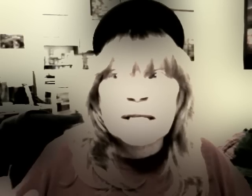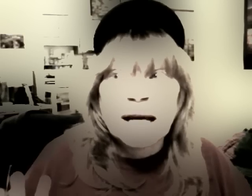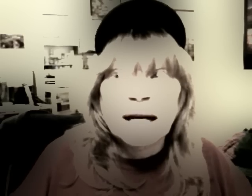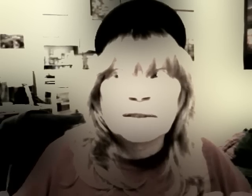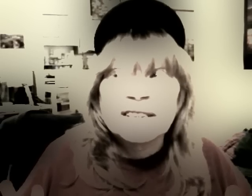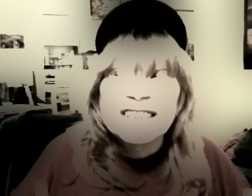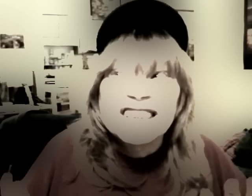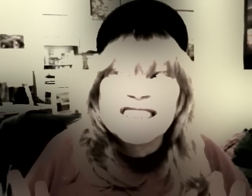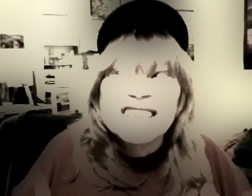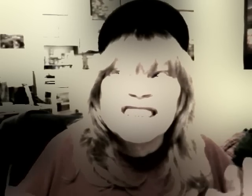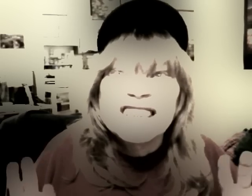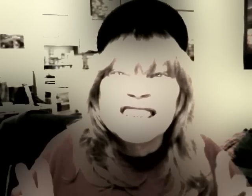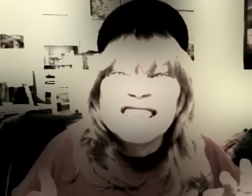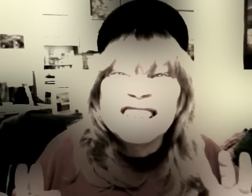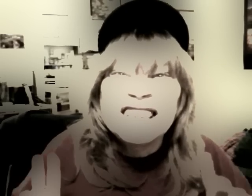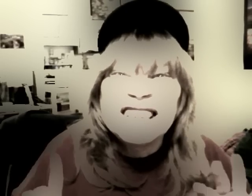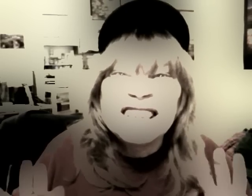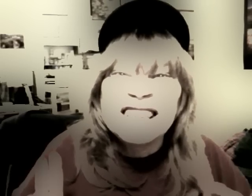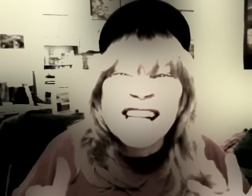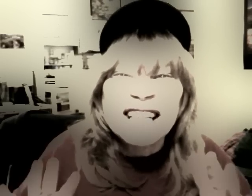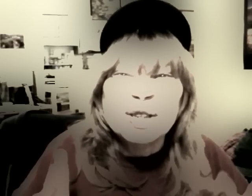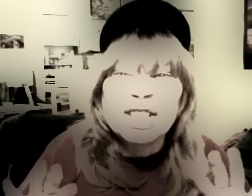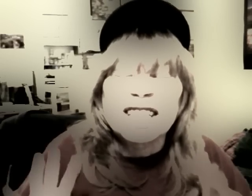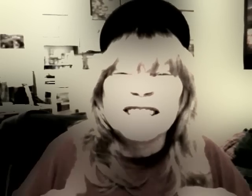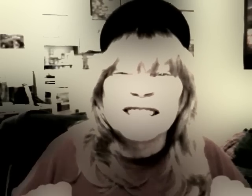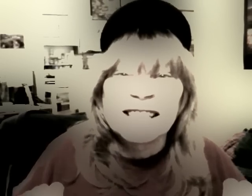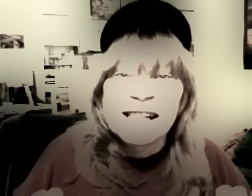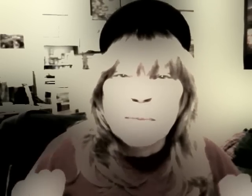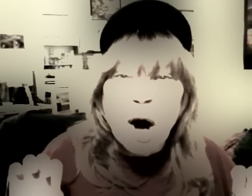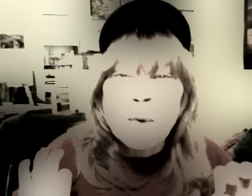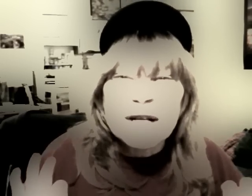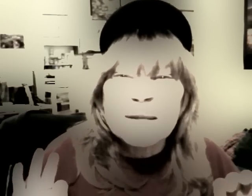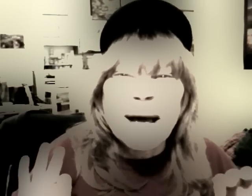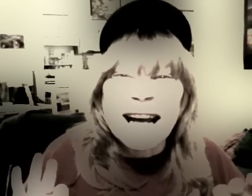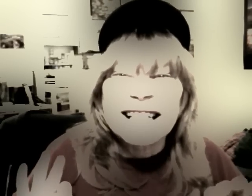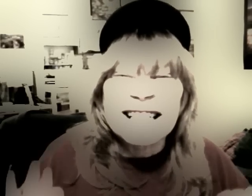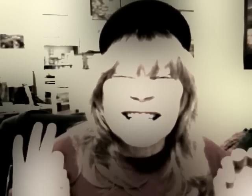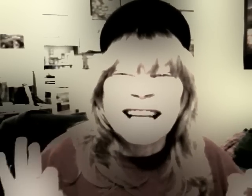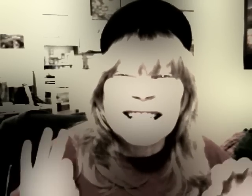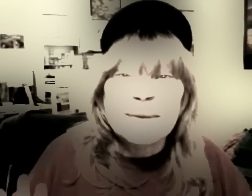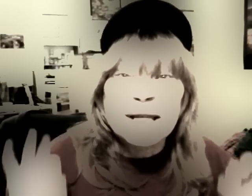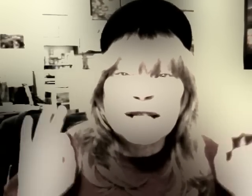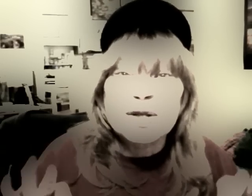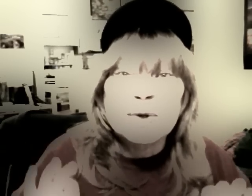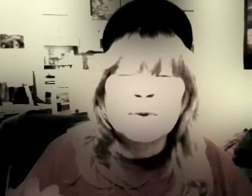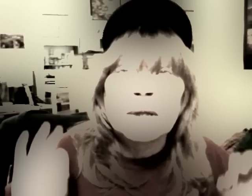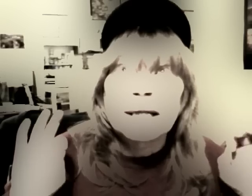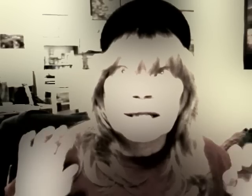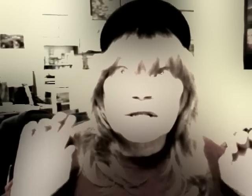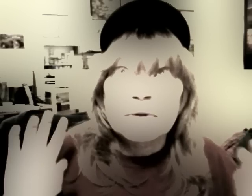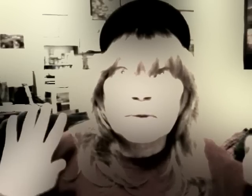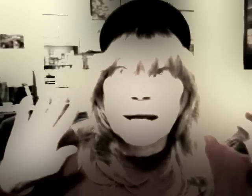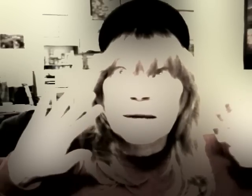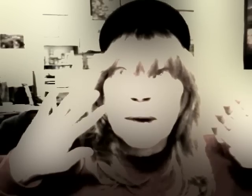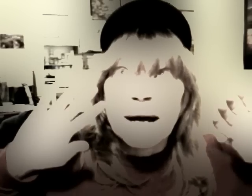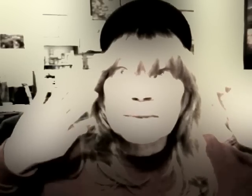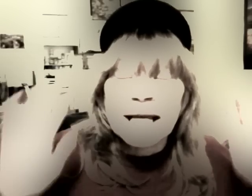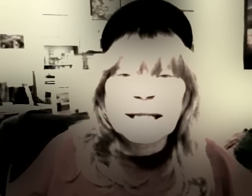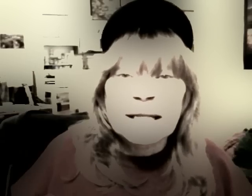not too good. Paul warns about it in 2 Timothy 2. He just threw that in my arm. 2 Timothy